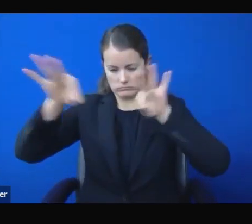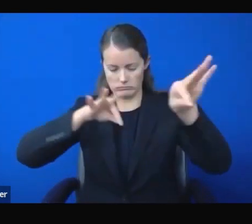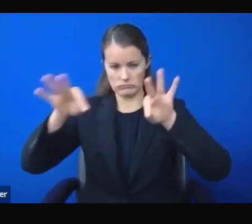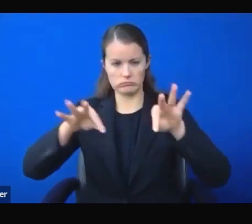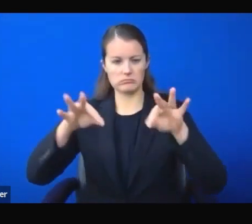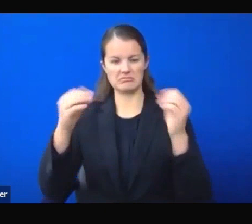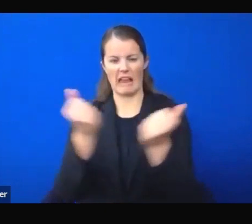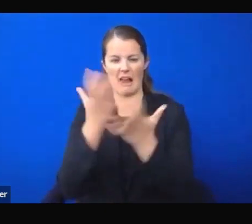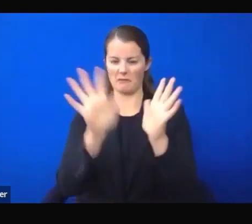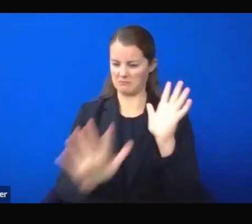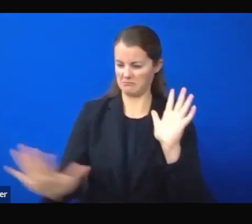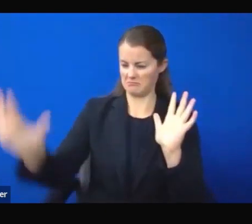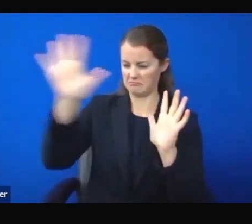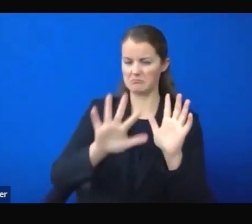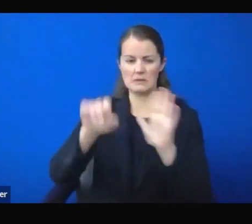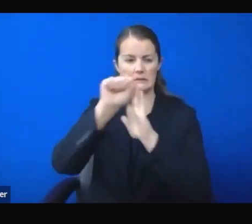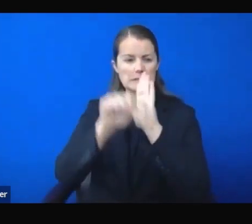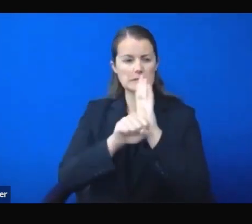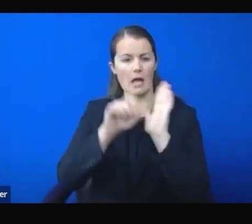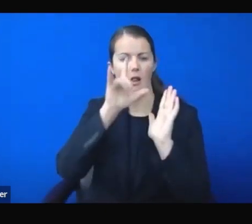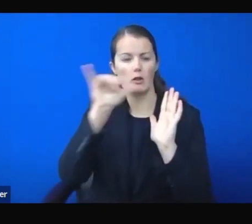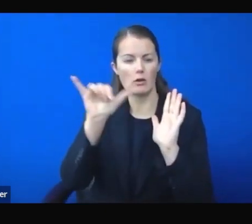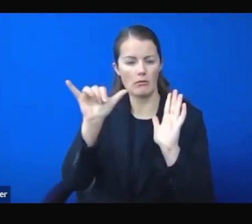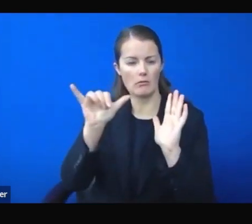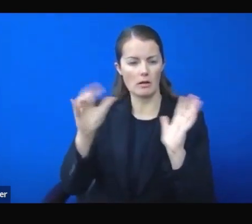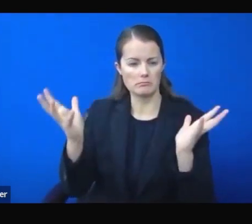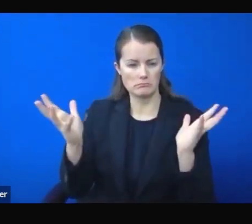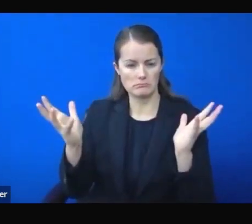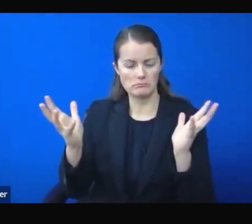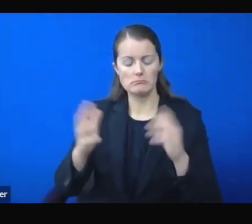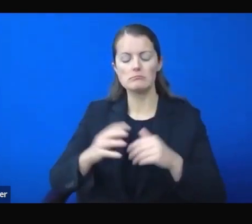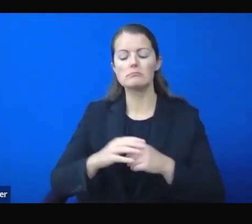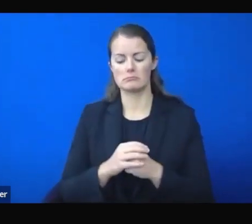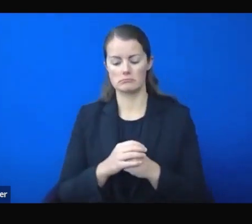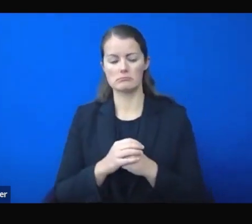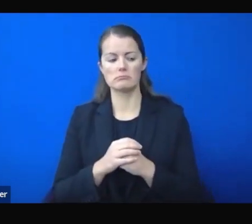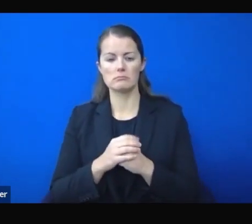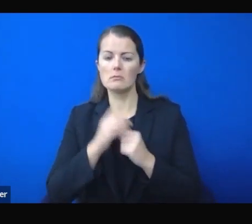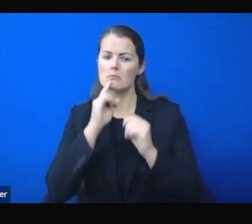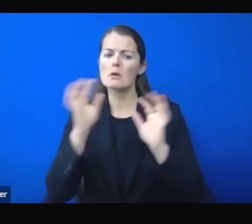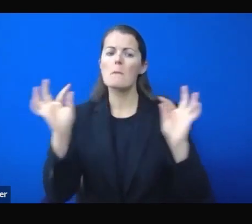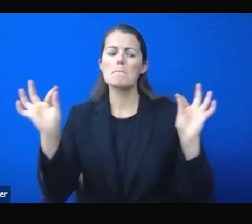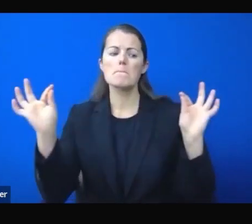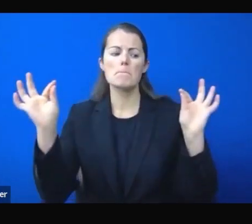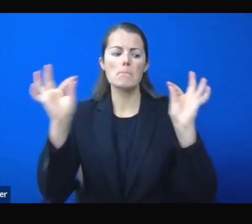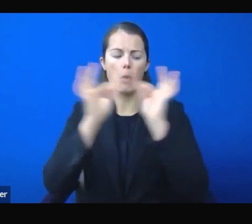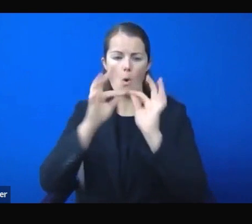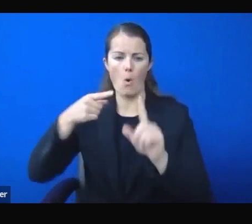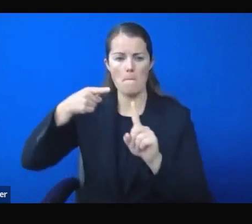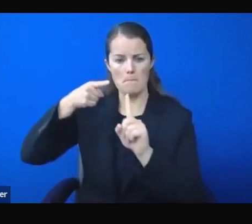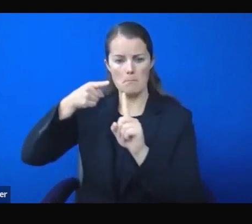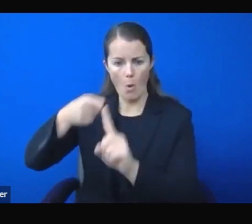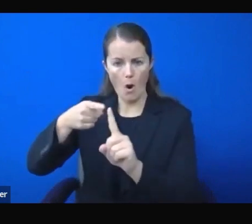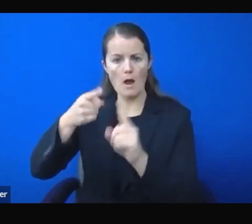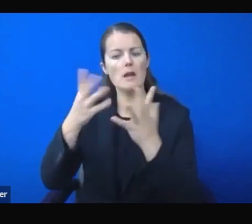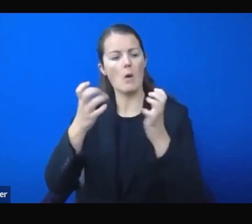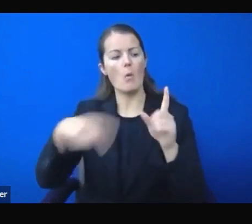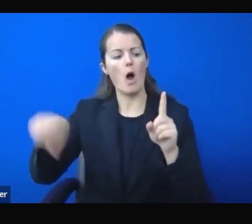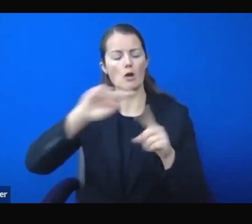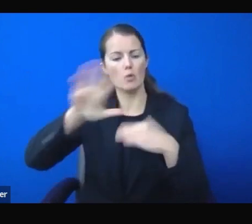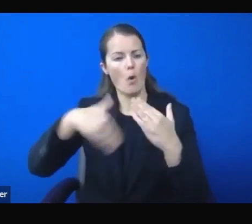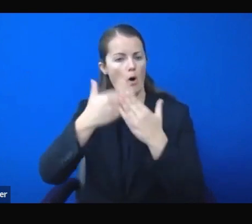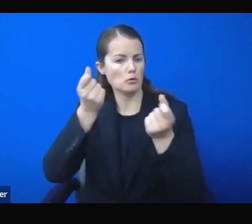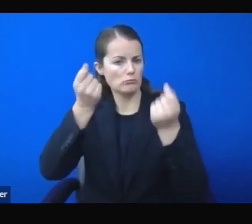We are at a critical point, and I want all Nevadans to understand why. I wanted to start by